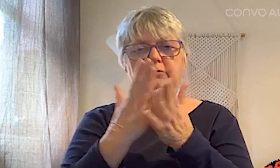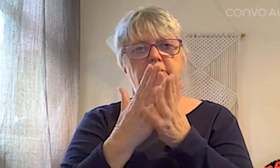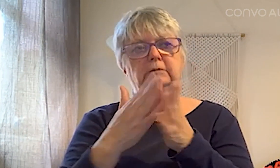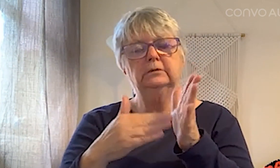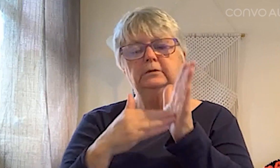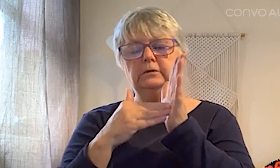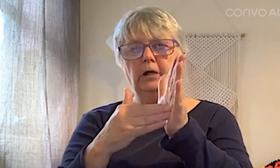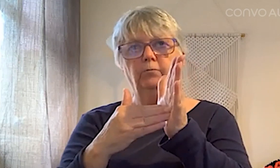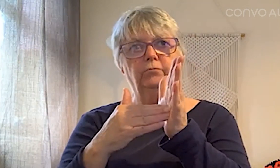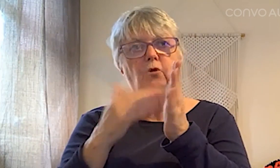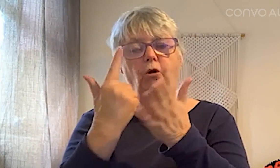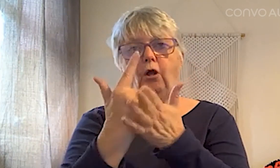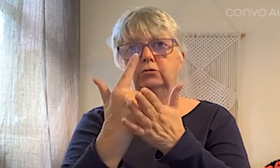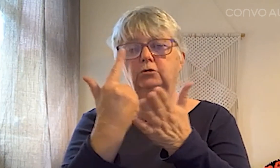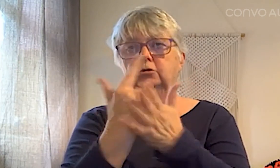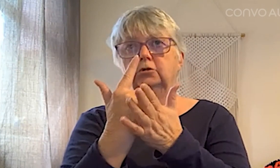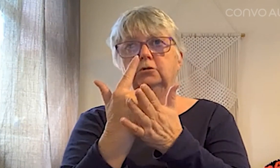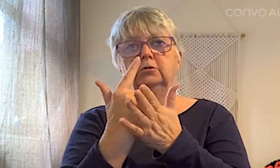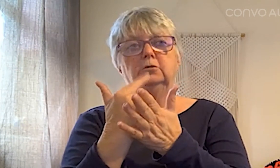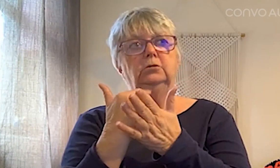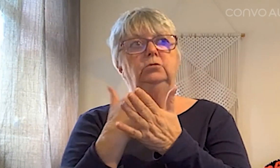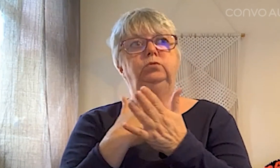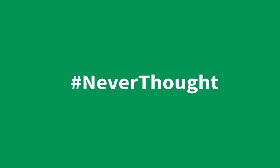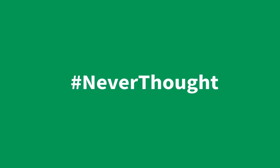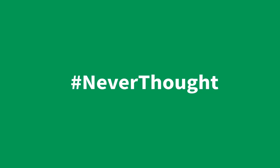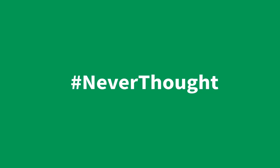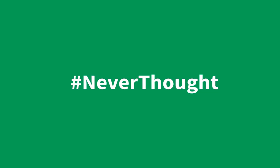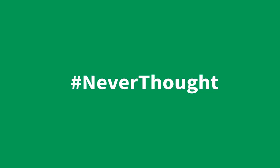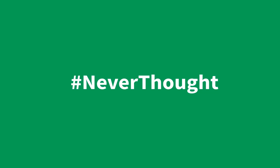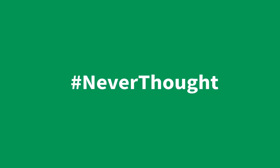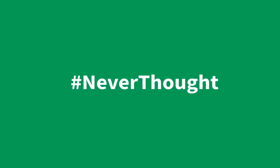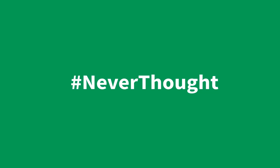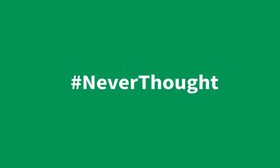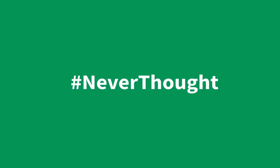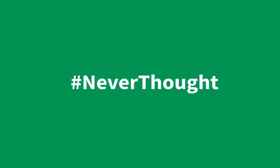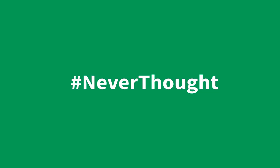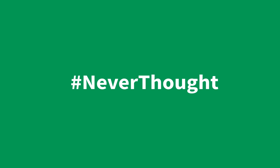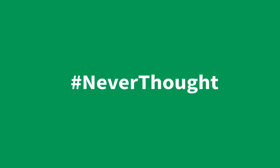calling the police. So Convo Australia has helped me a lot. week. We'll Bye. Bye.